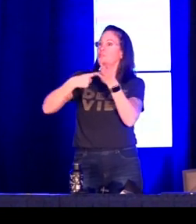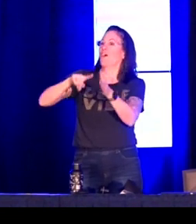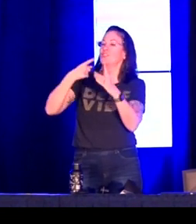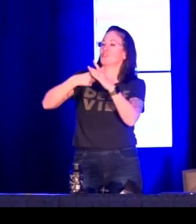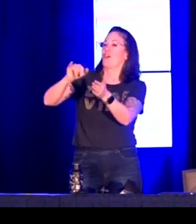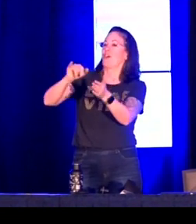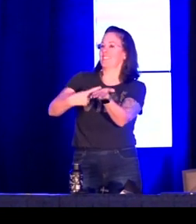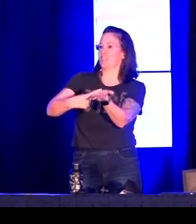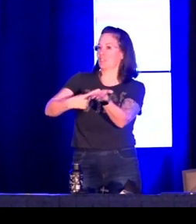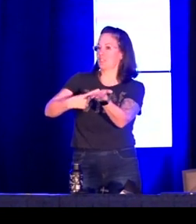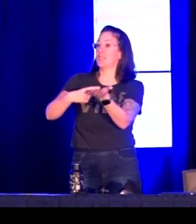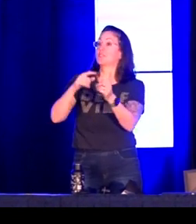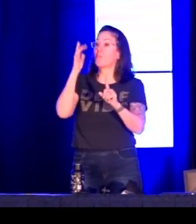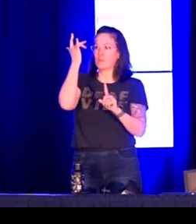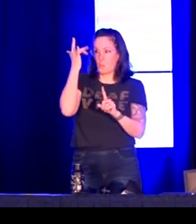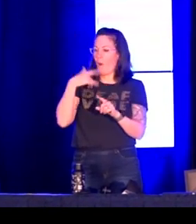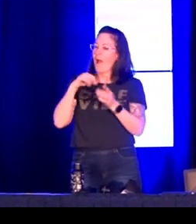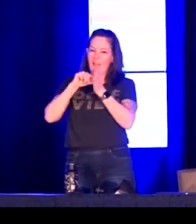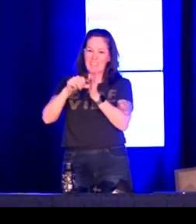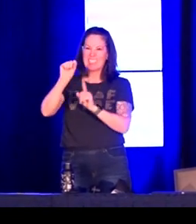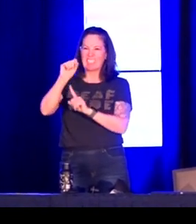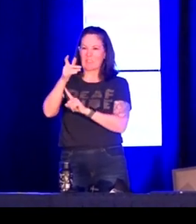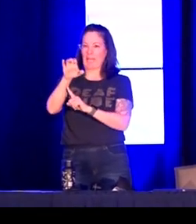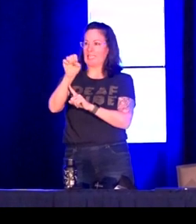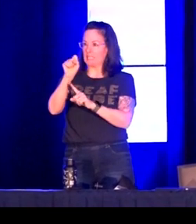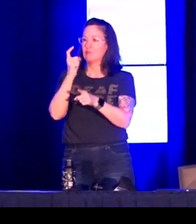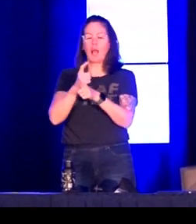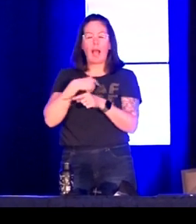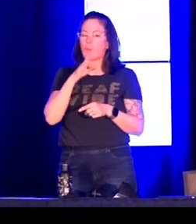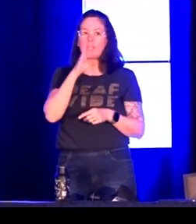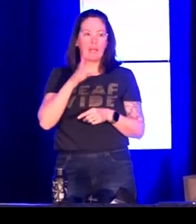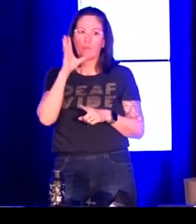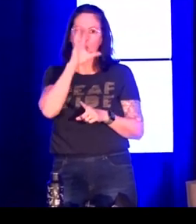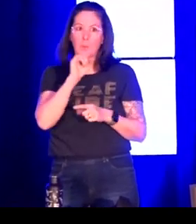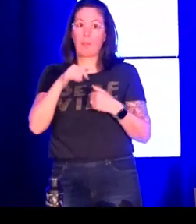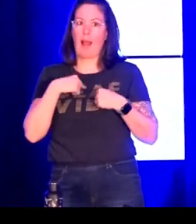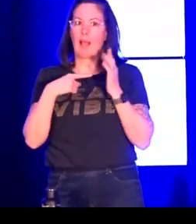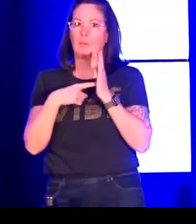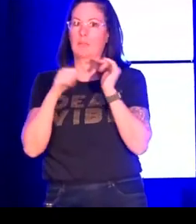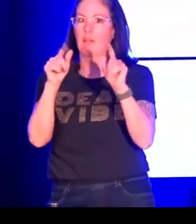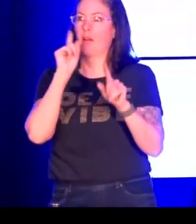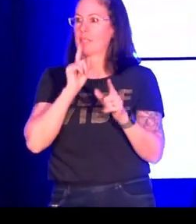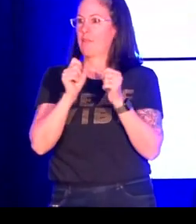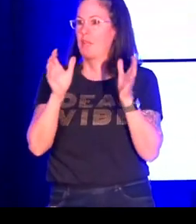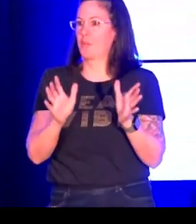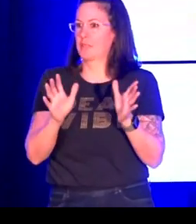One of my goals for tonight was to really start that discussion and talk about why